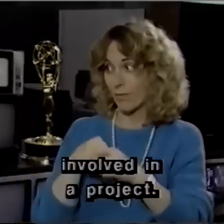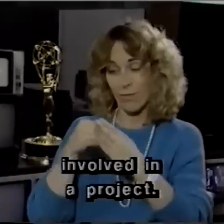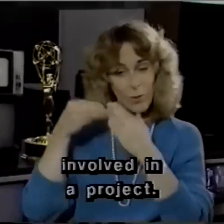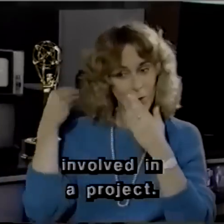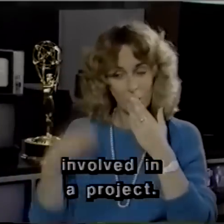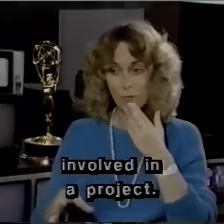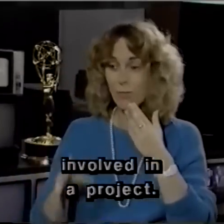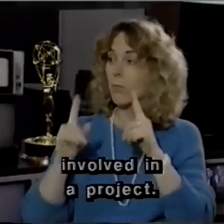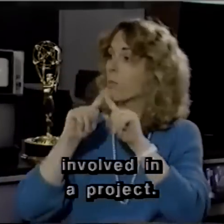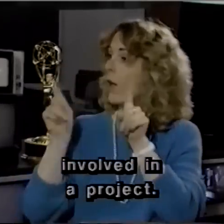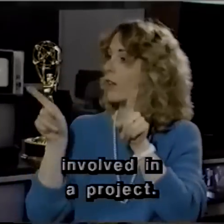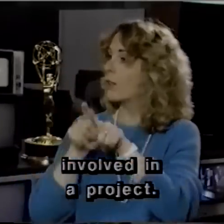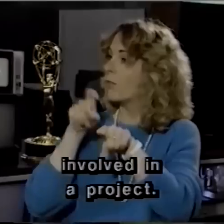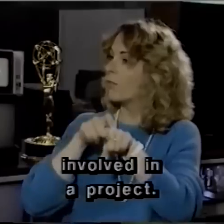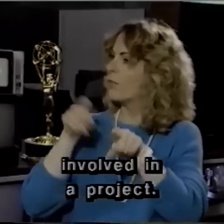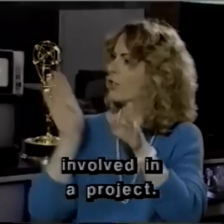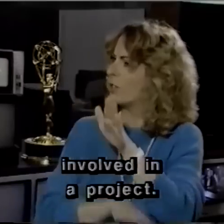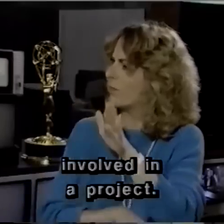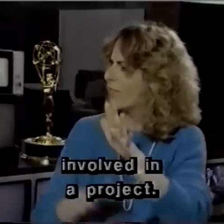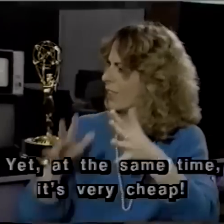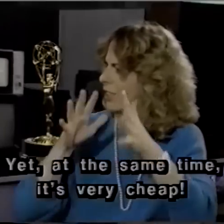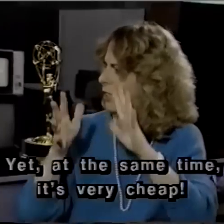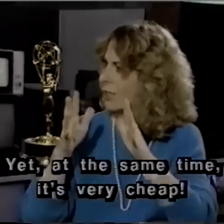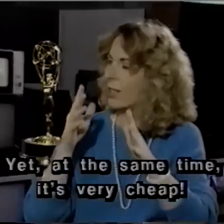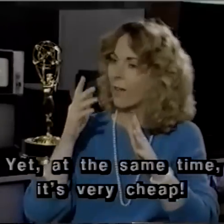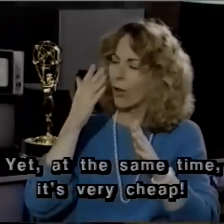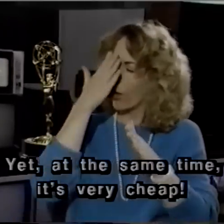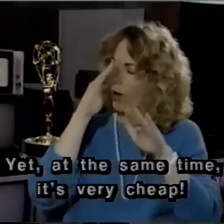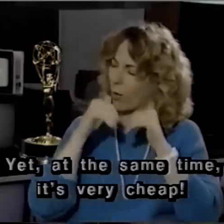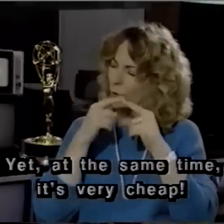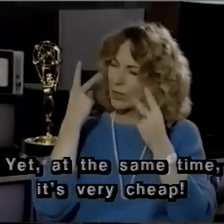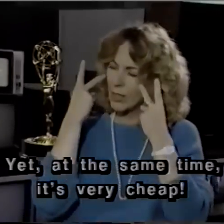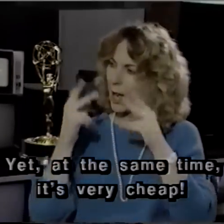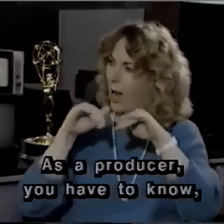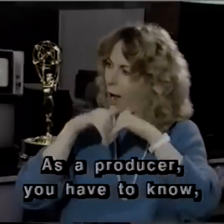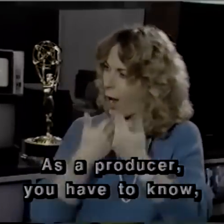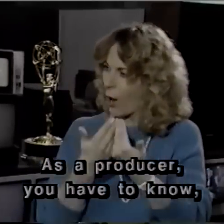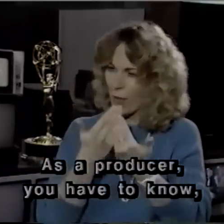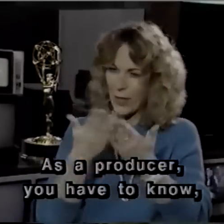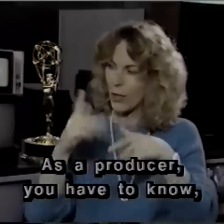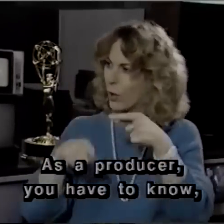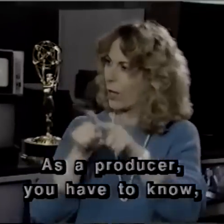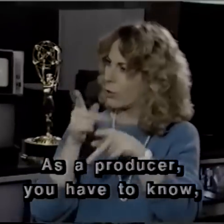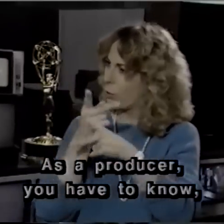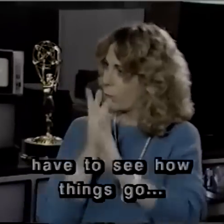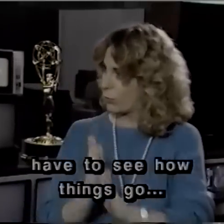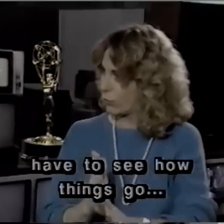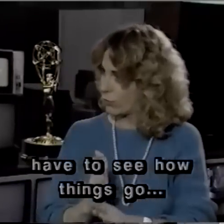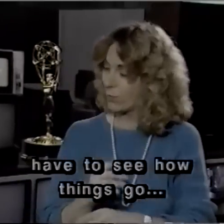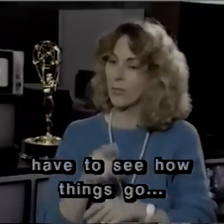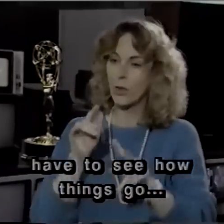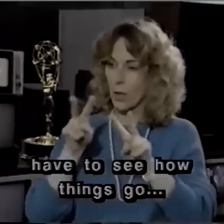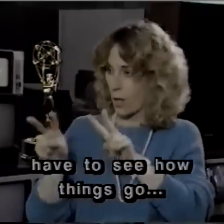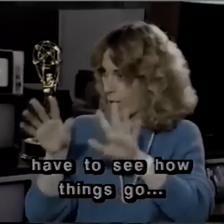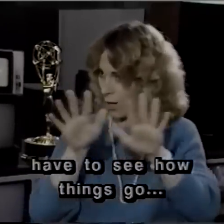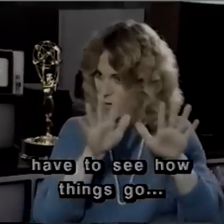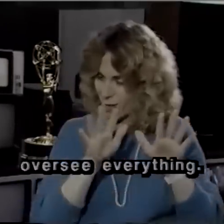project. Yet at the same time, it's very cheap. As a producer, you have to know, have to see how things go, oversee